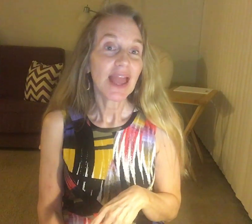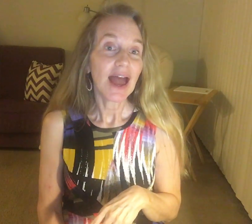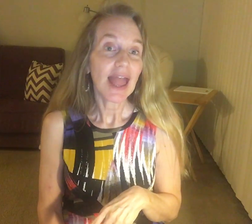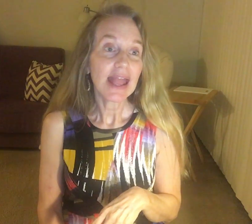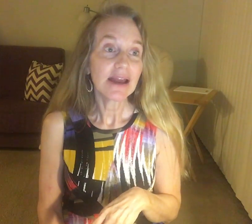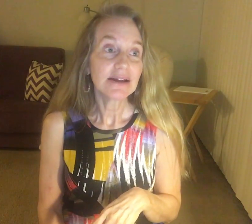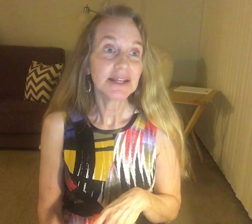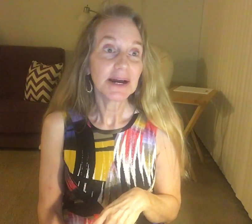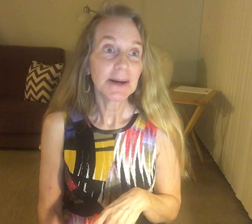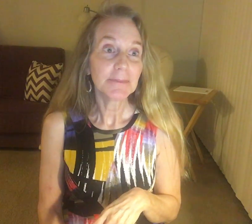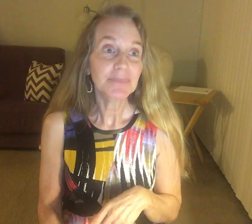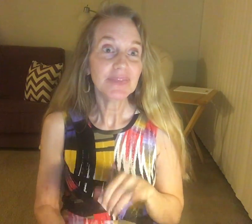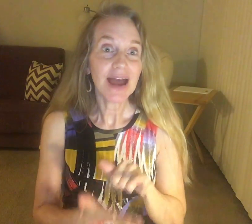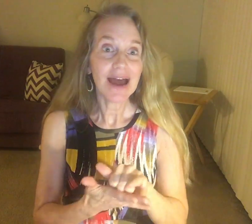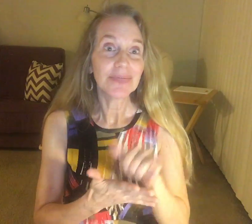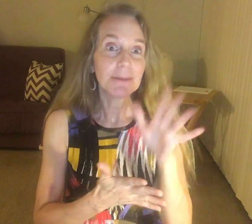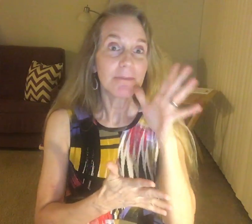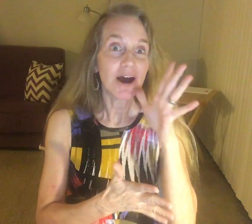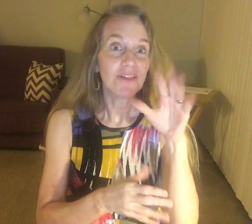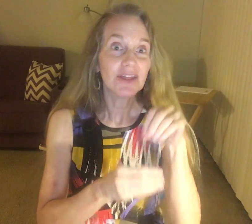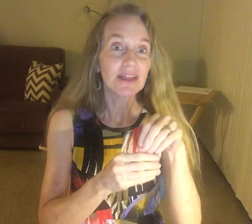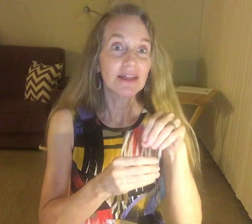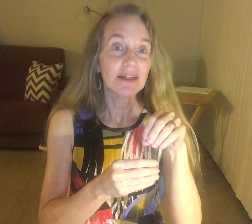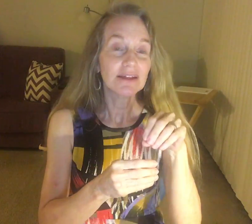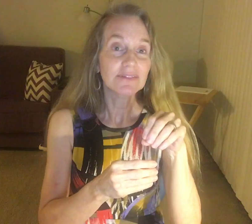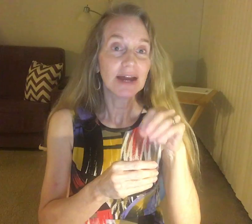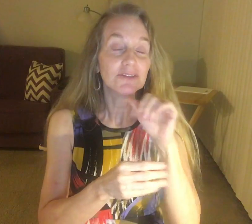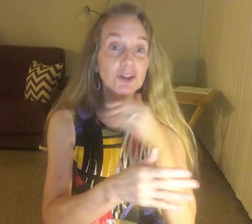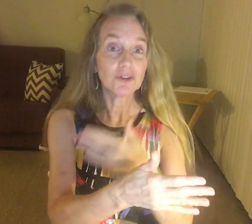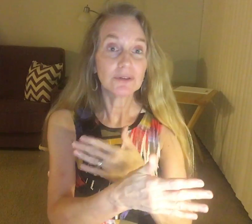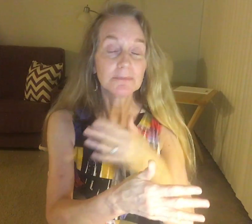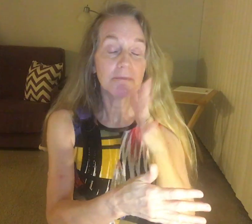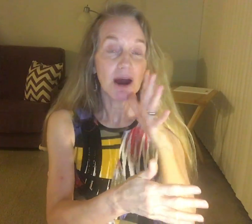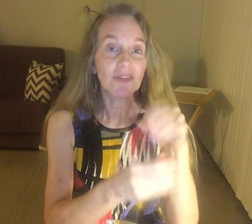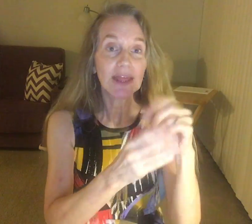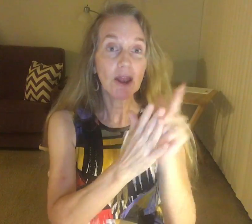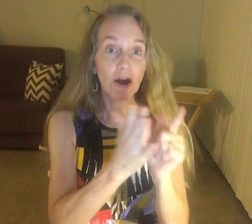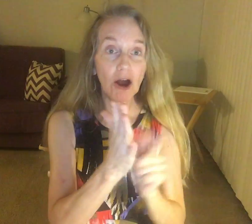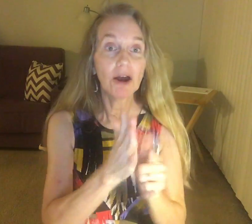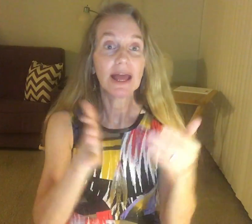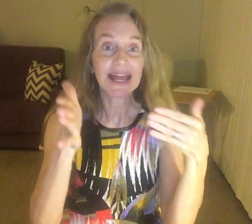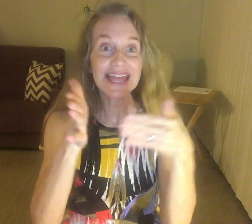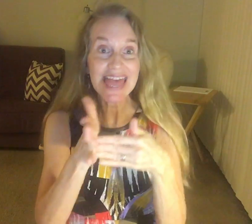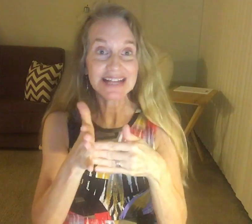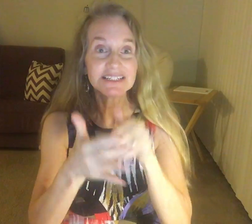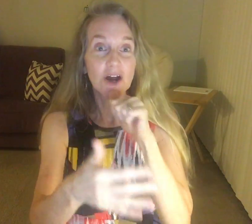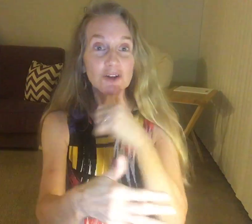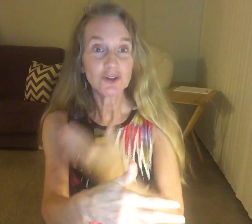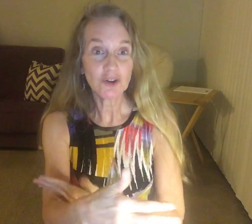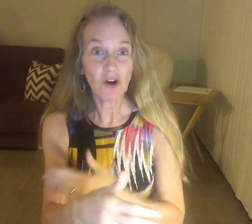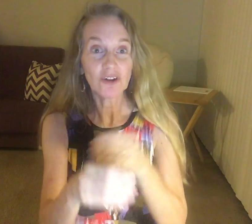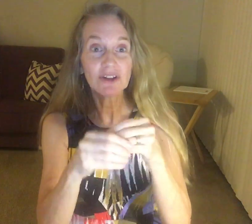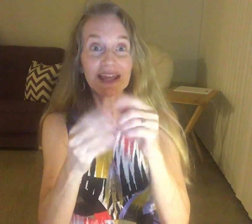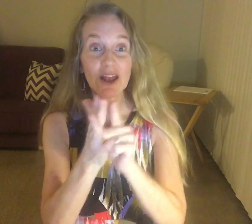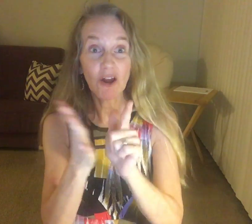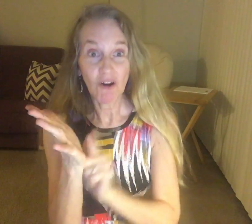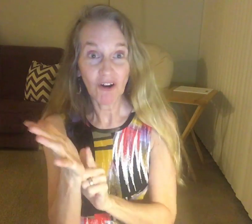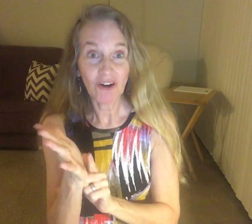And I thought, that's the money. That's mother-in-law against daughter-in-law.